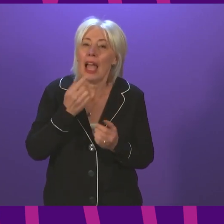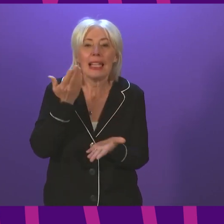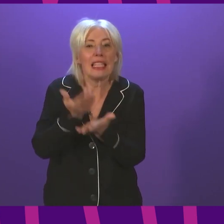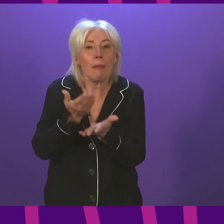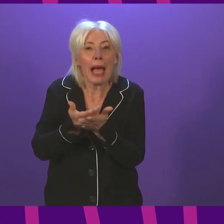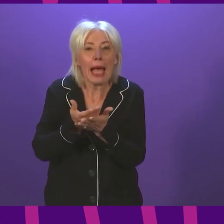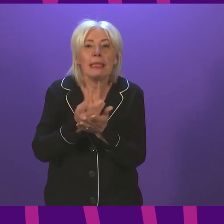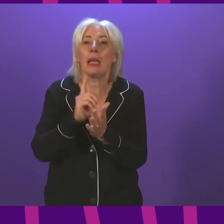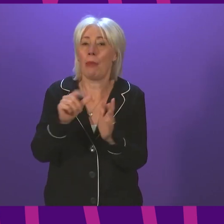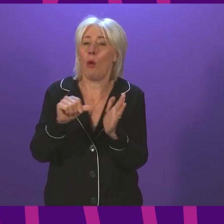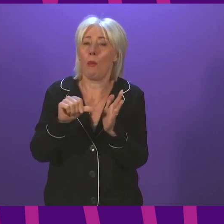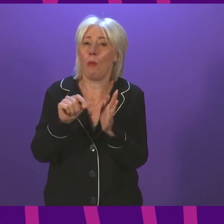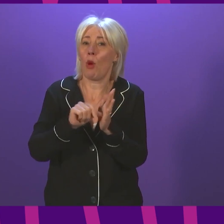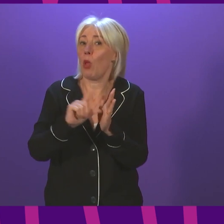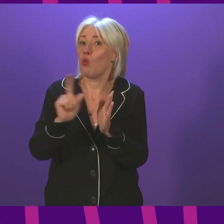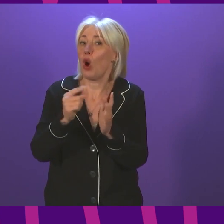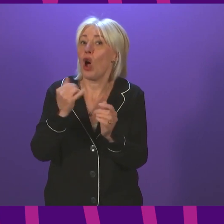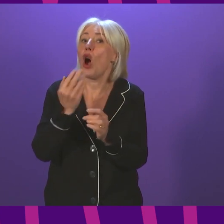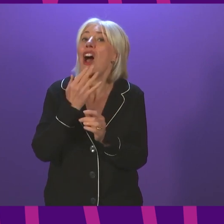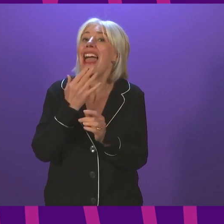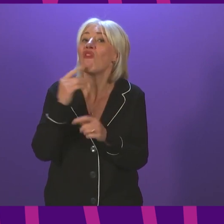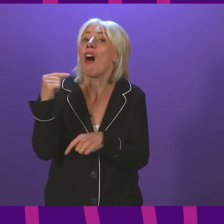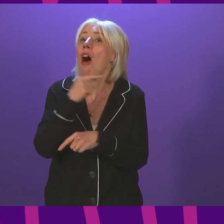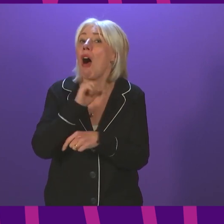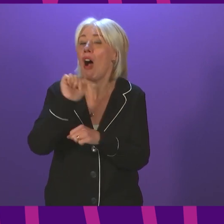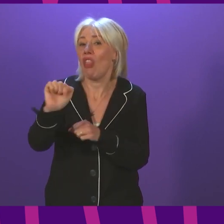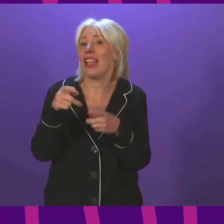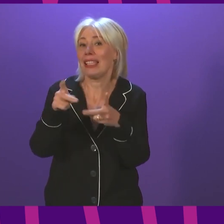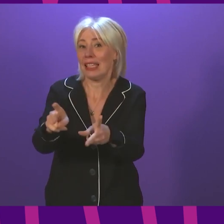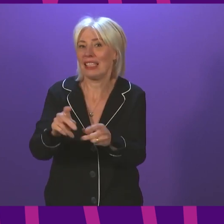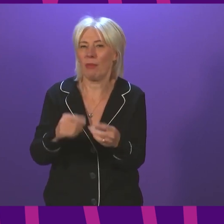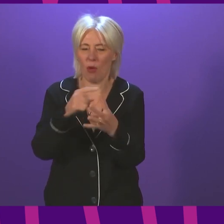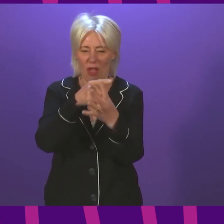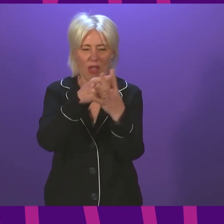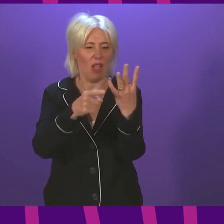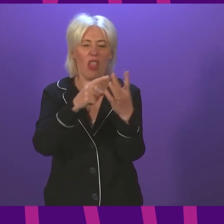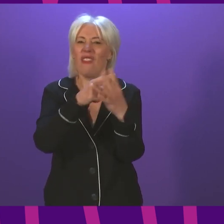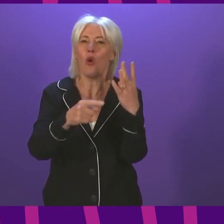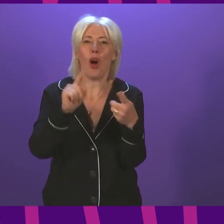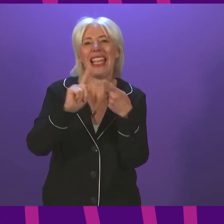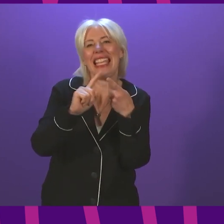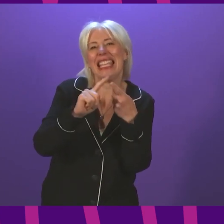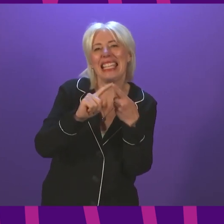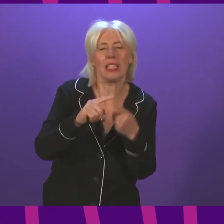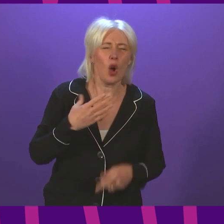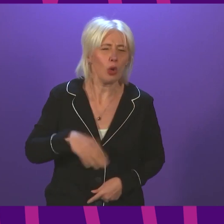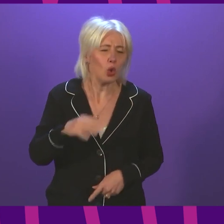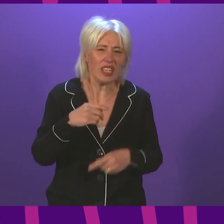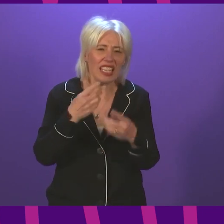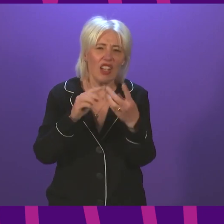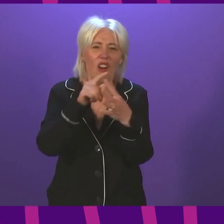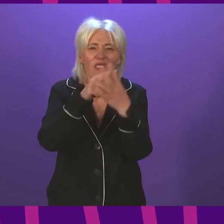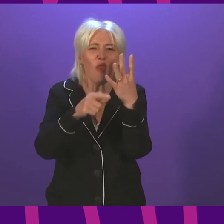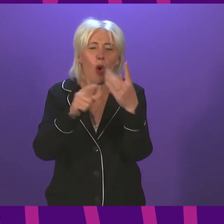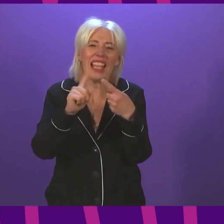with their system. Now she talks of a new approach, the four E's. First minister, we don't need four E's to